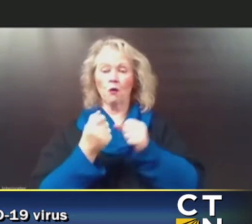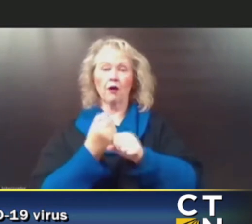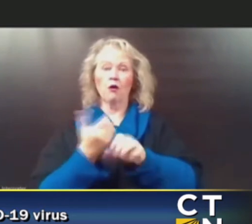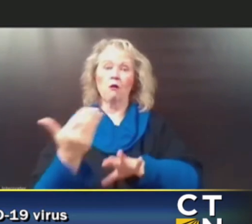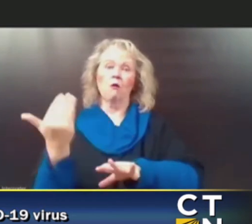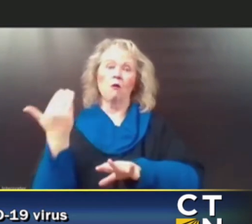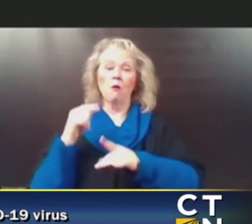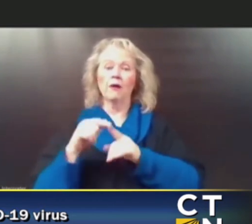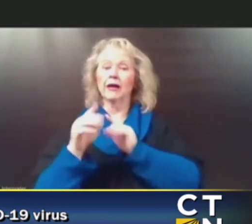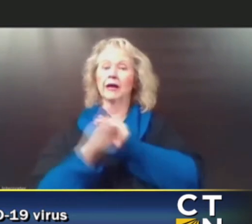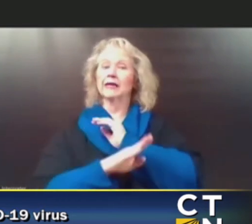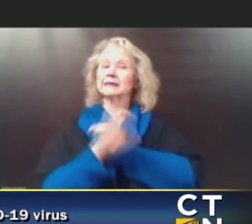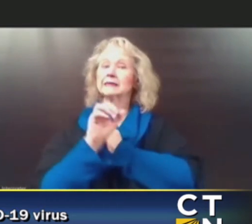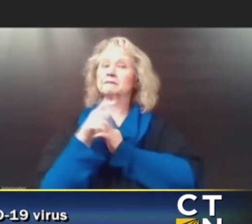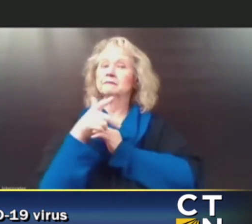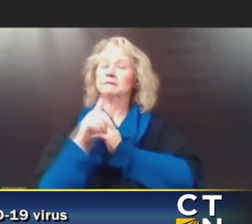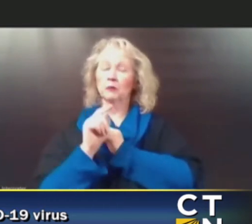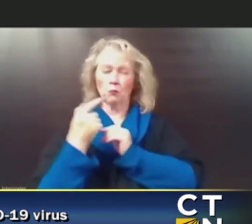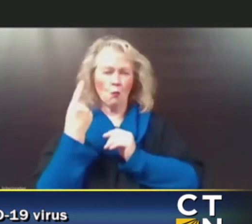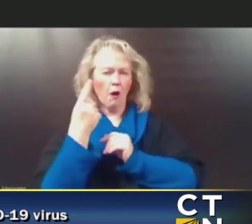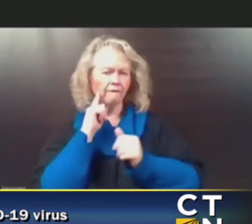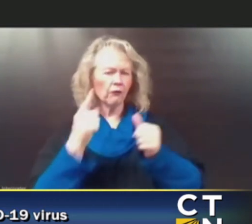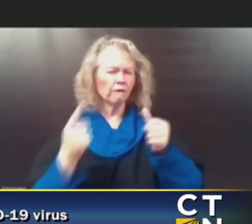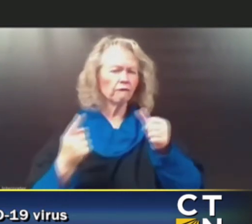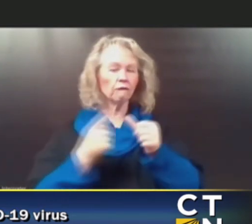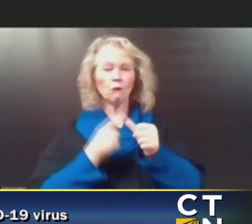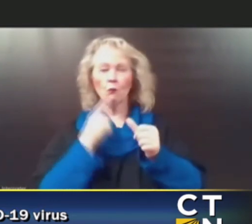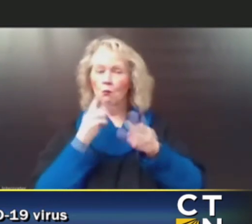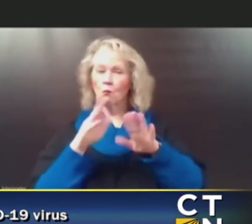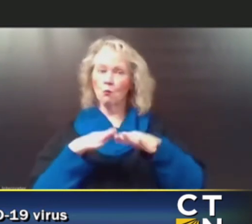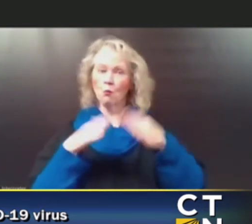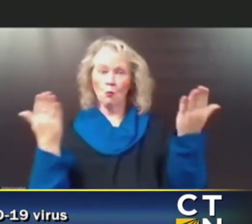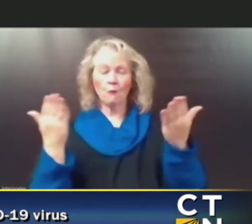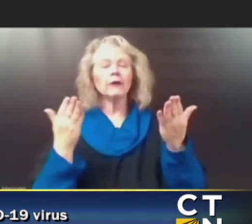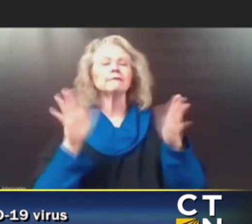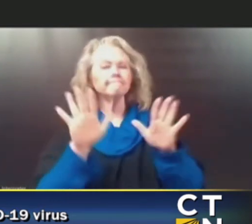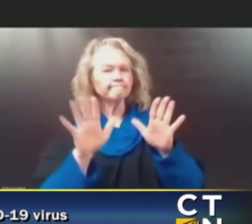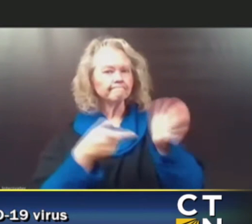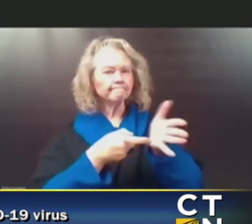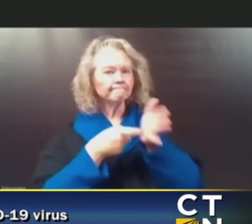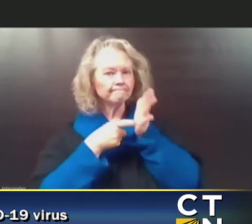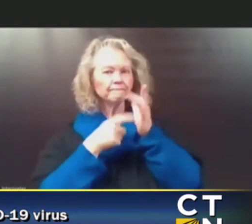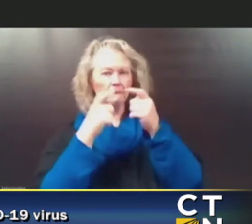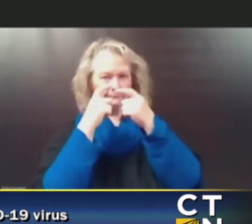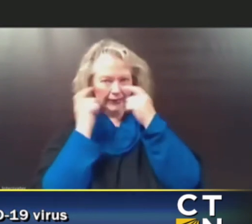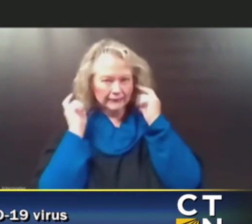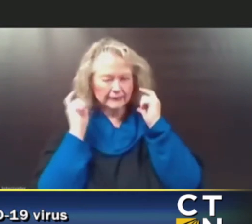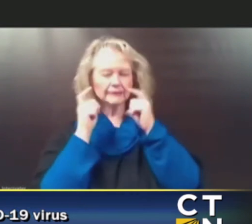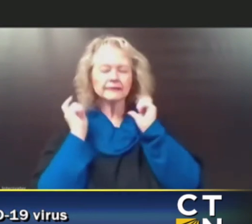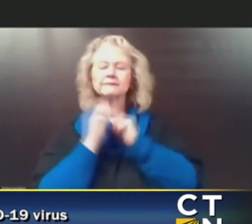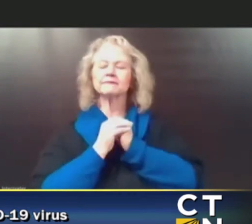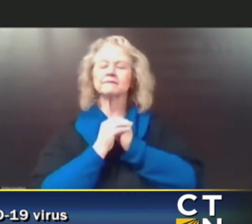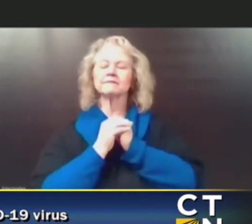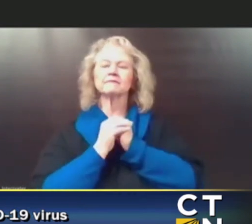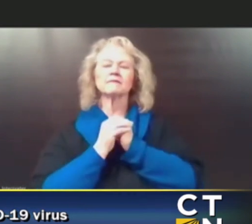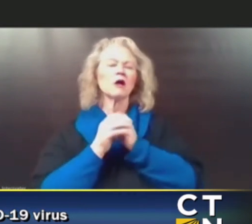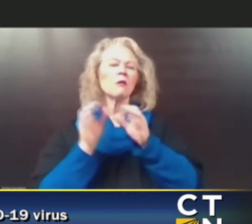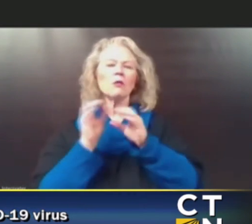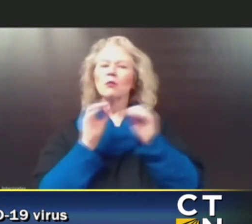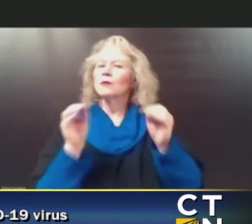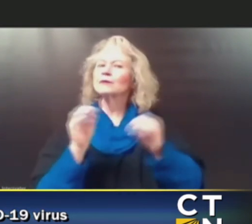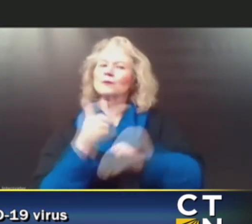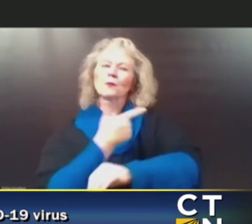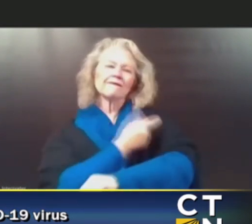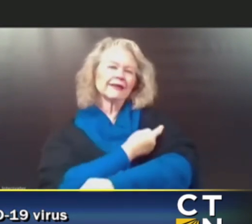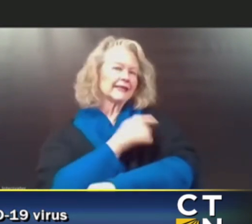of the first states in the country to have our schools open with masks. There was no vaccine at that point, there was no other way for